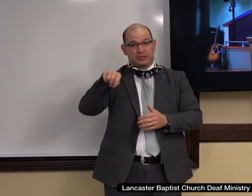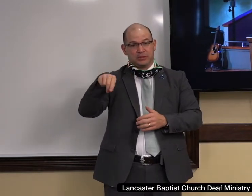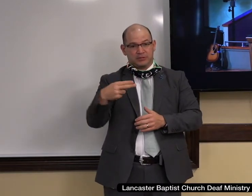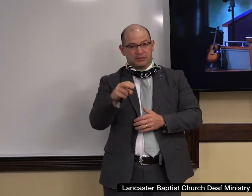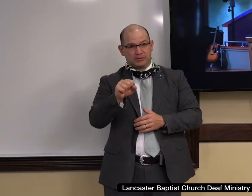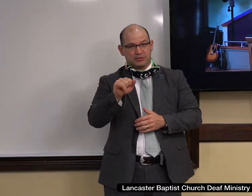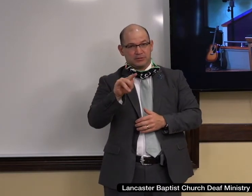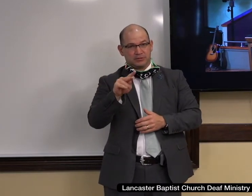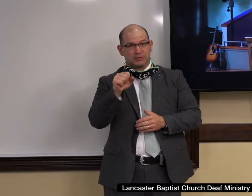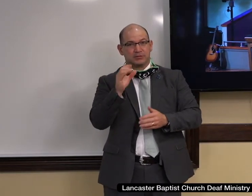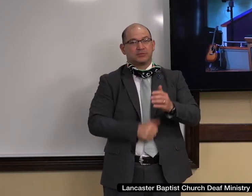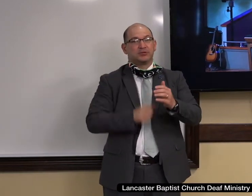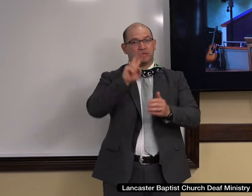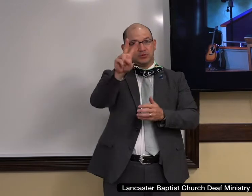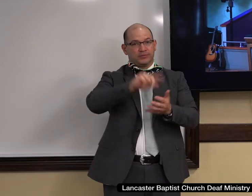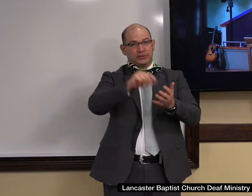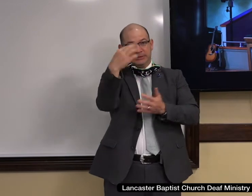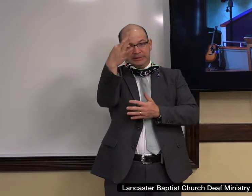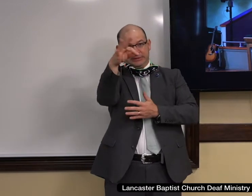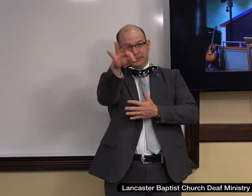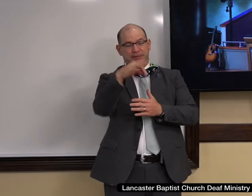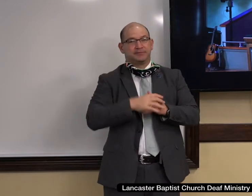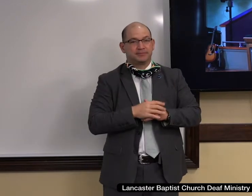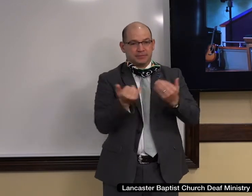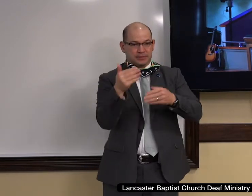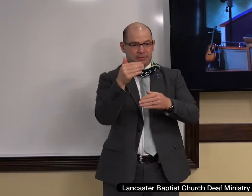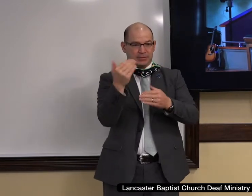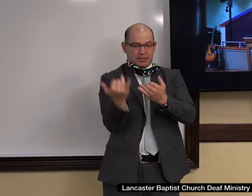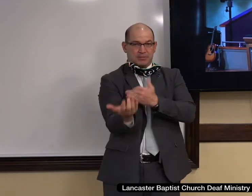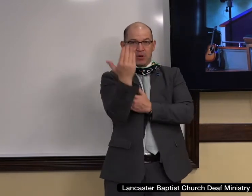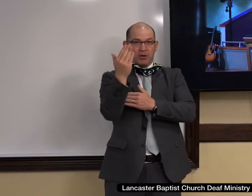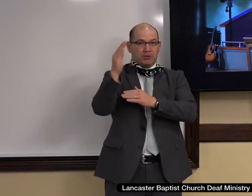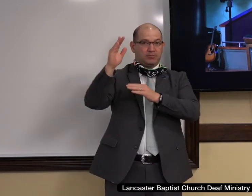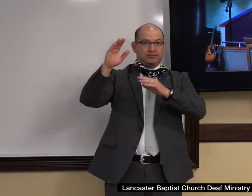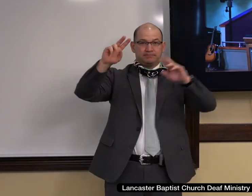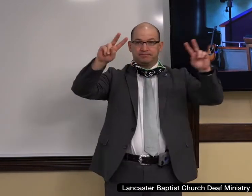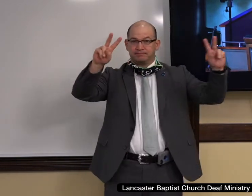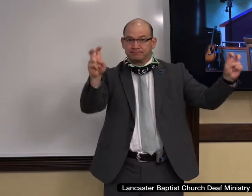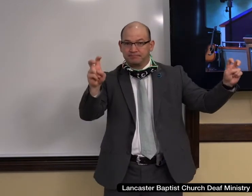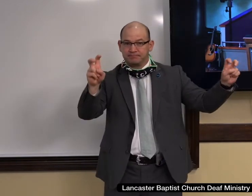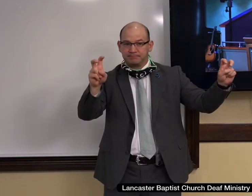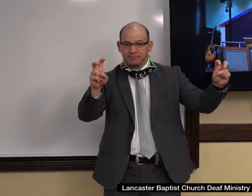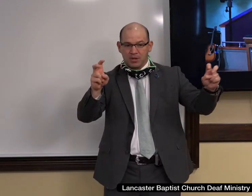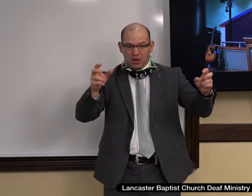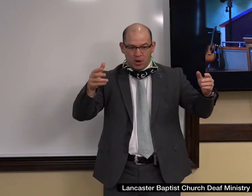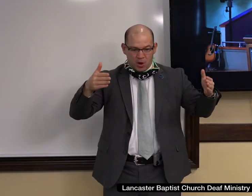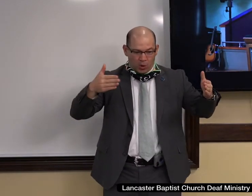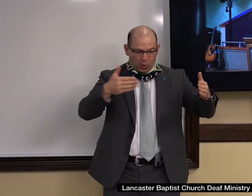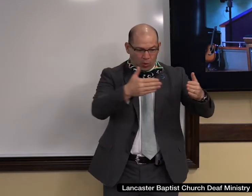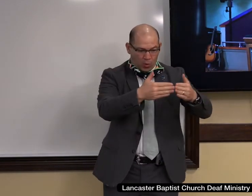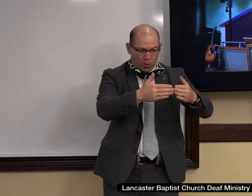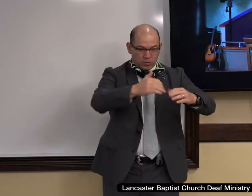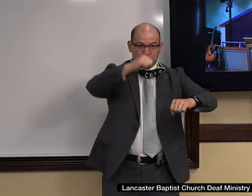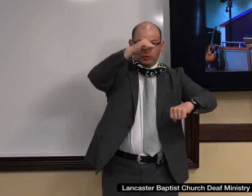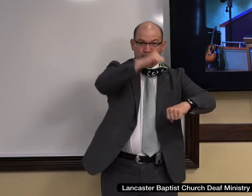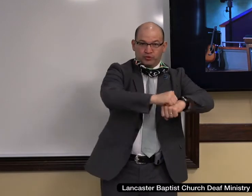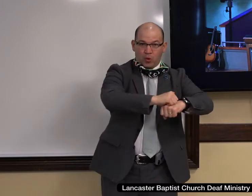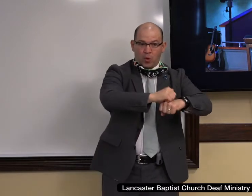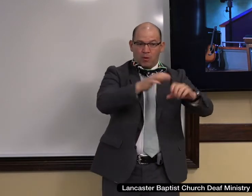and this morning I've entitled the message The Cornerstone of Life and you'll see why in just a moment we're going to establish